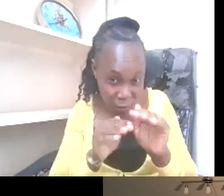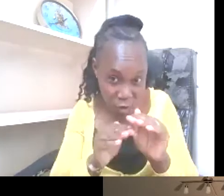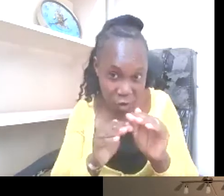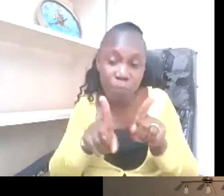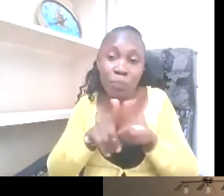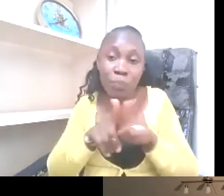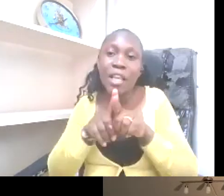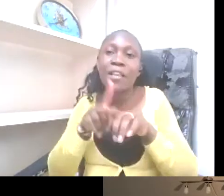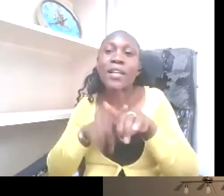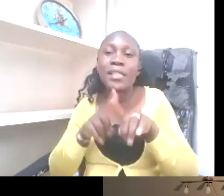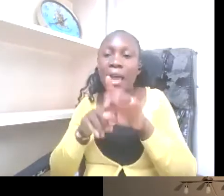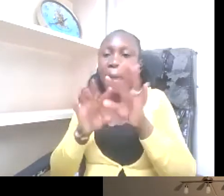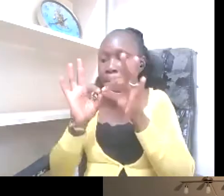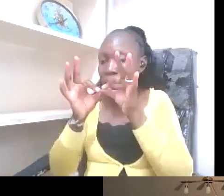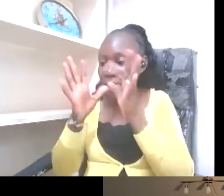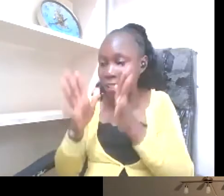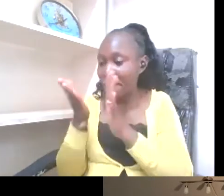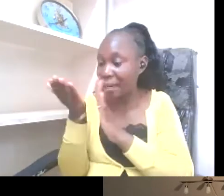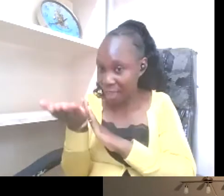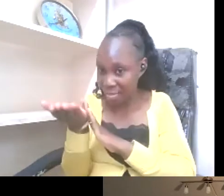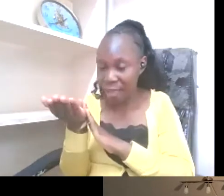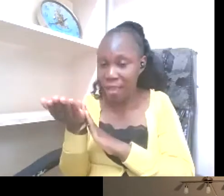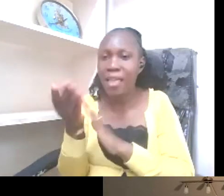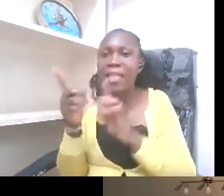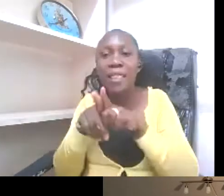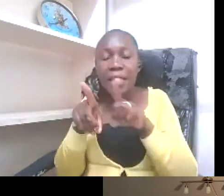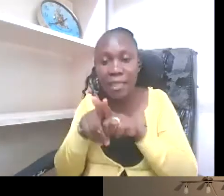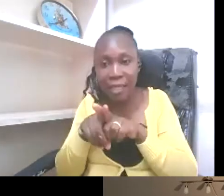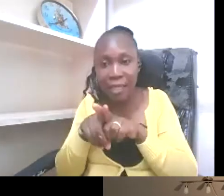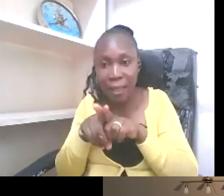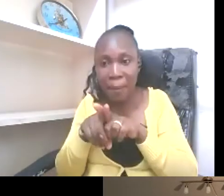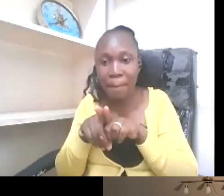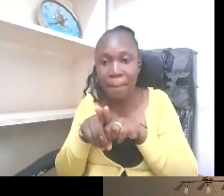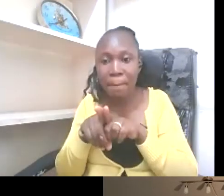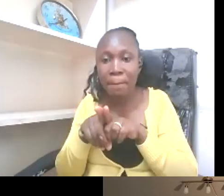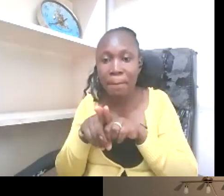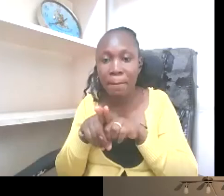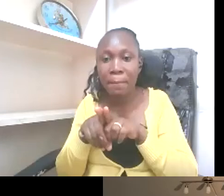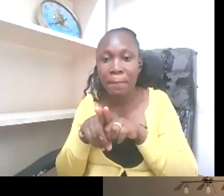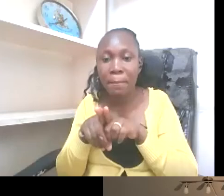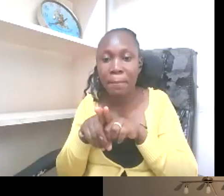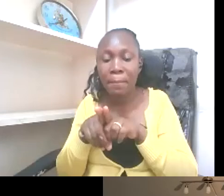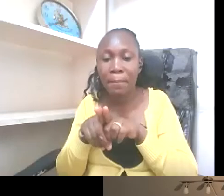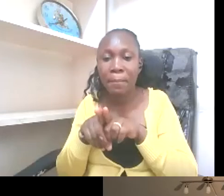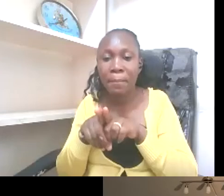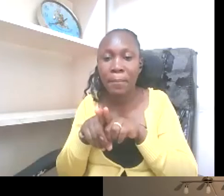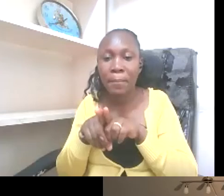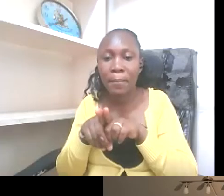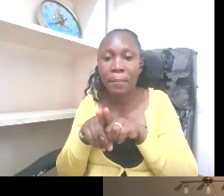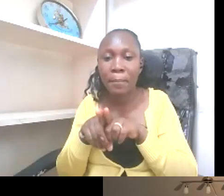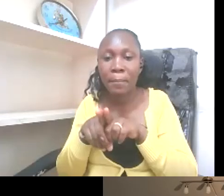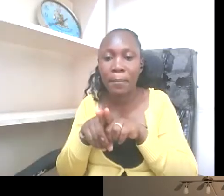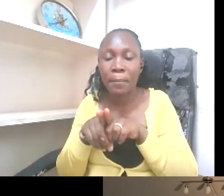is present, you find that it augments what the live interpreter is doing,